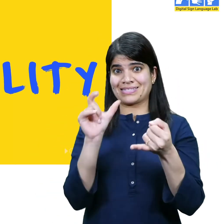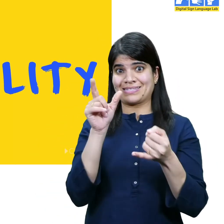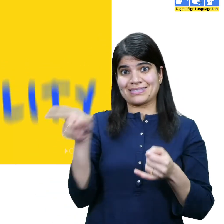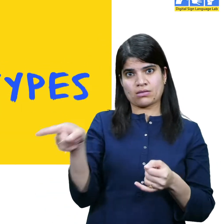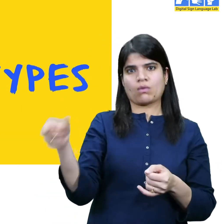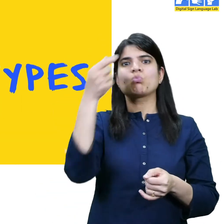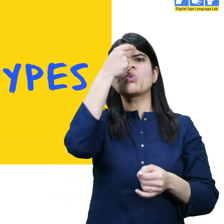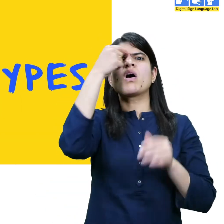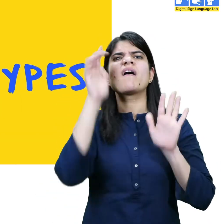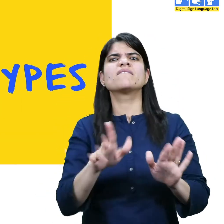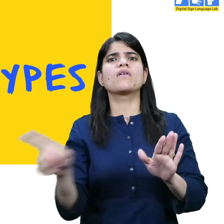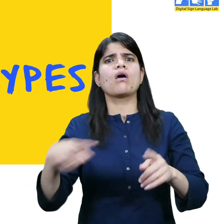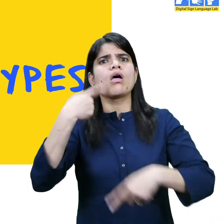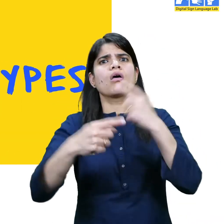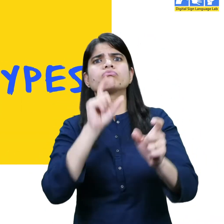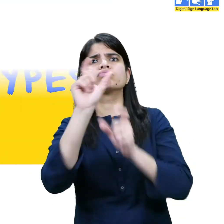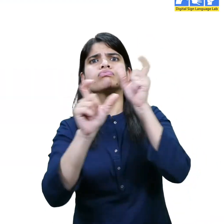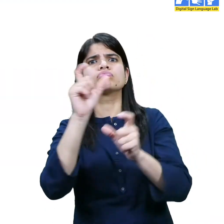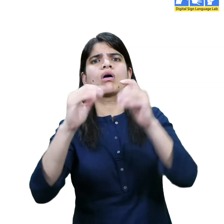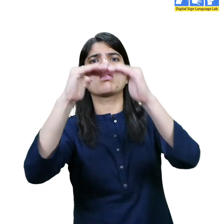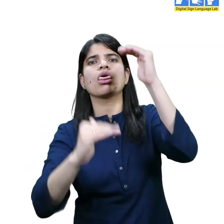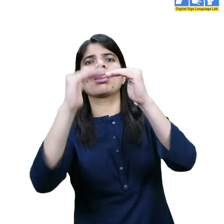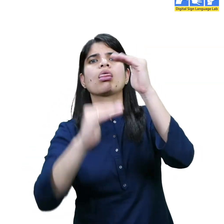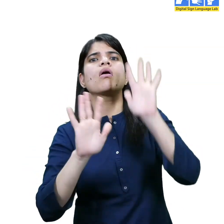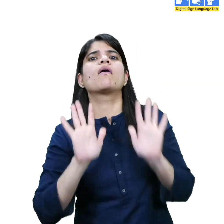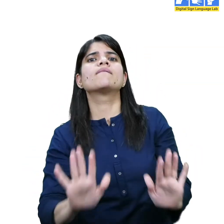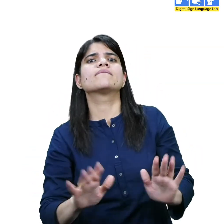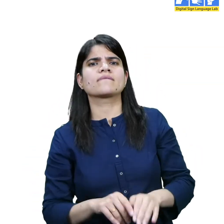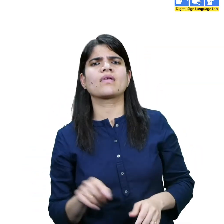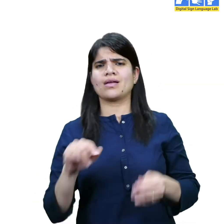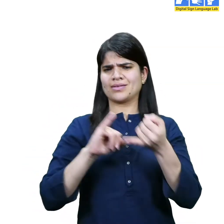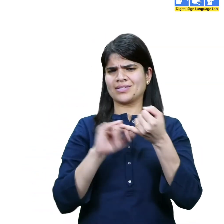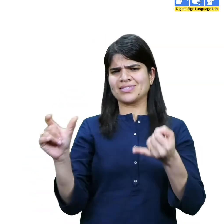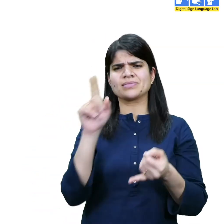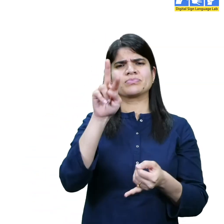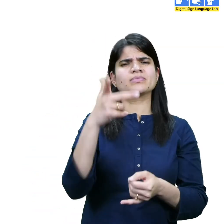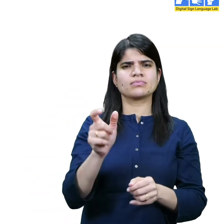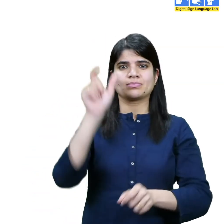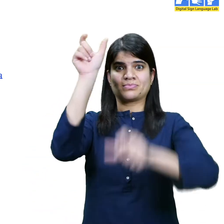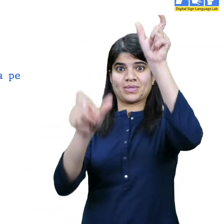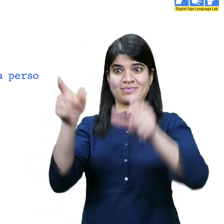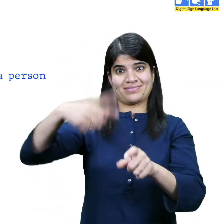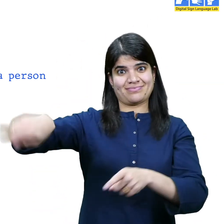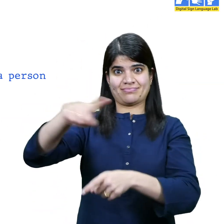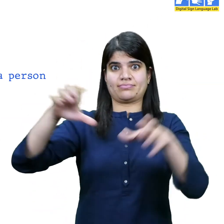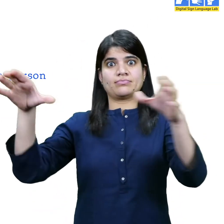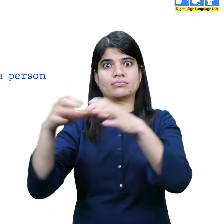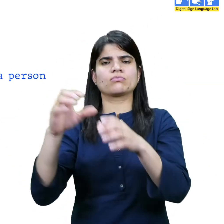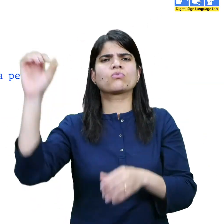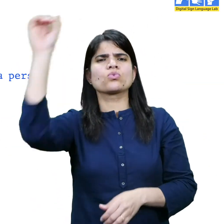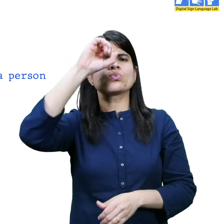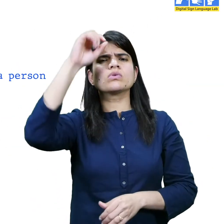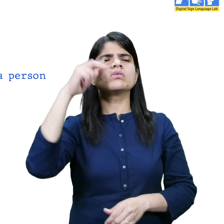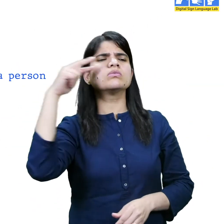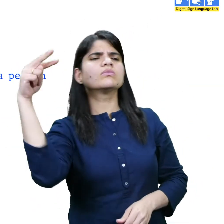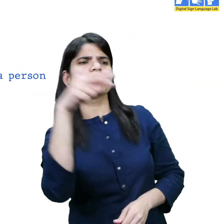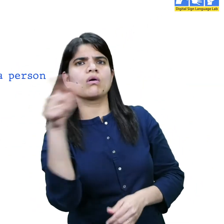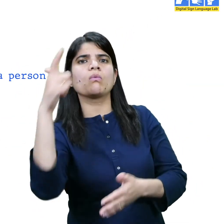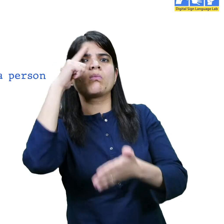inequality plays out in our everyday life is through stereotypes. A stereotype is a generalized opinion of a